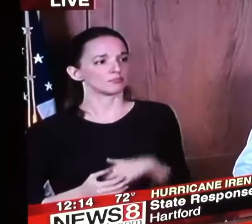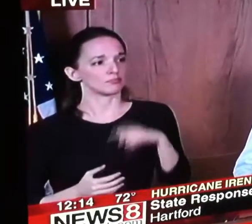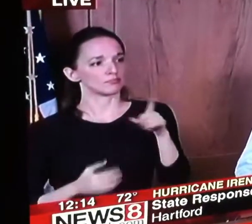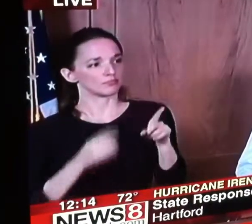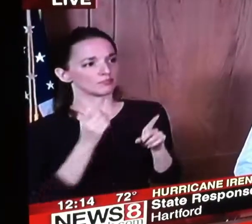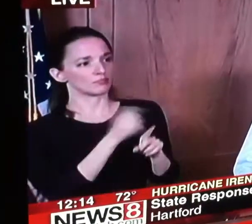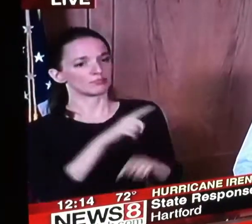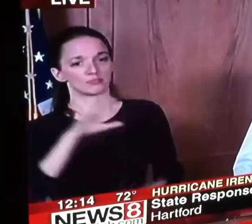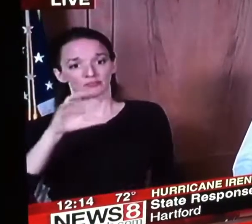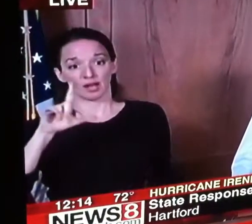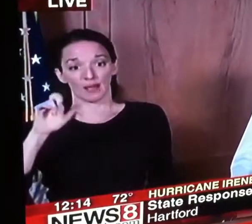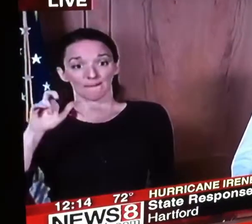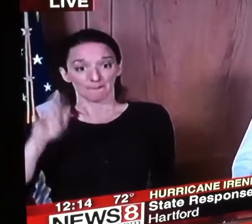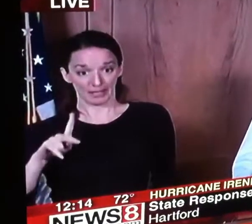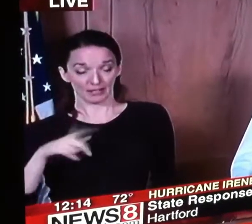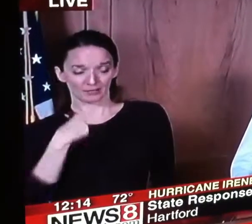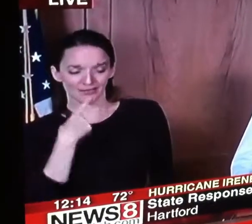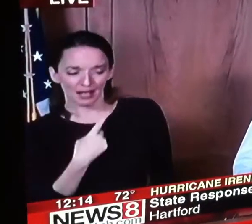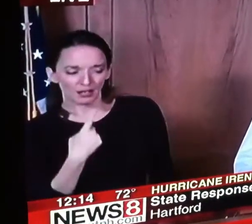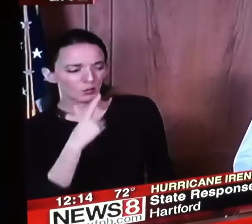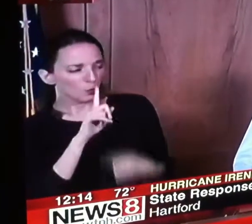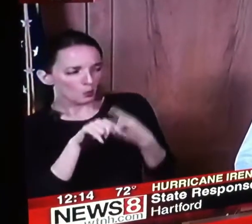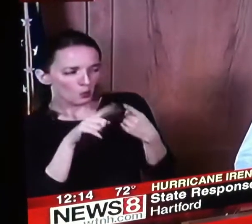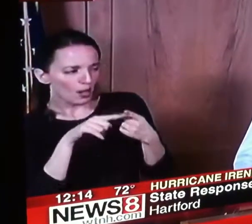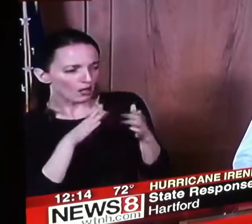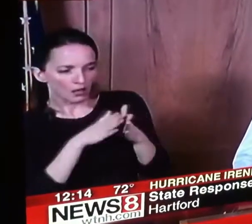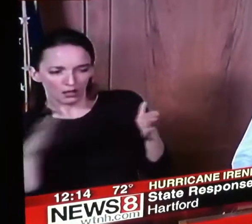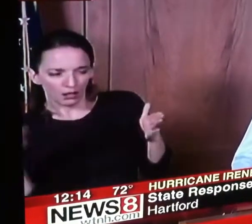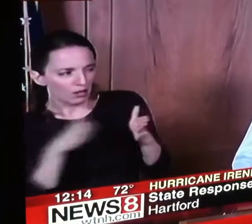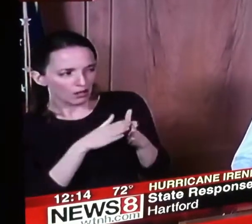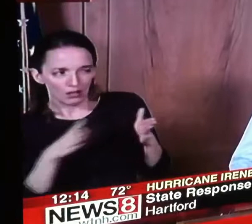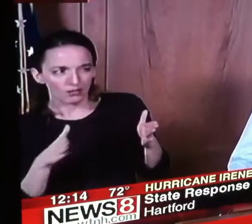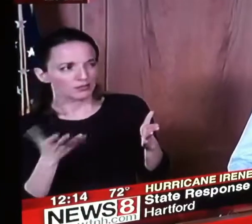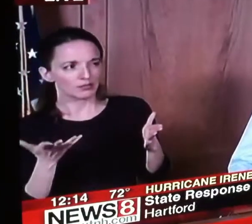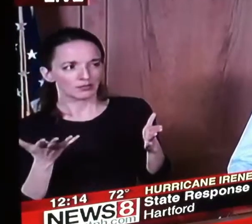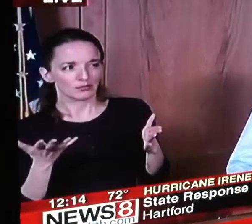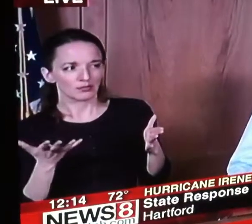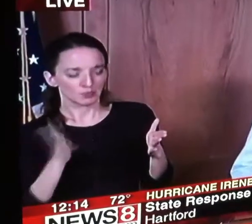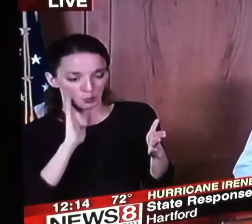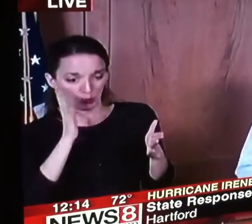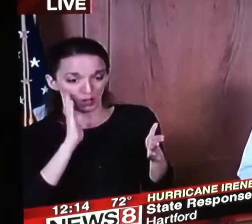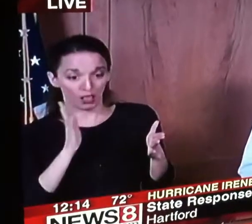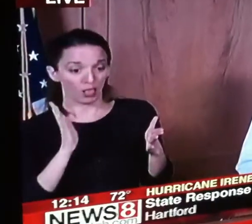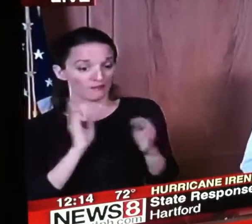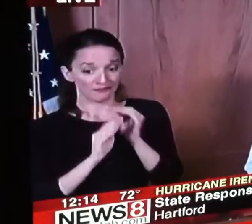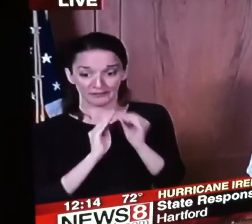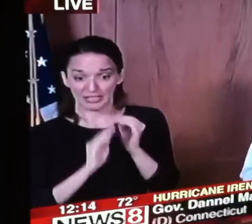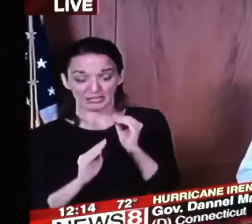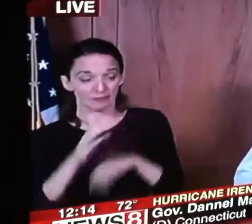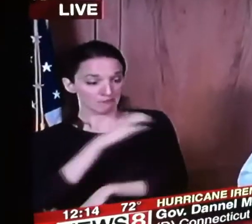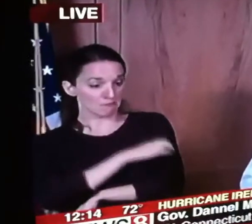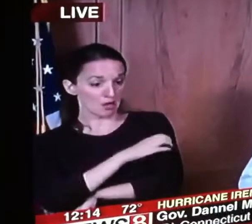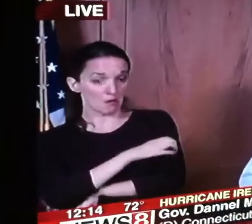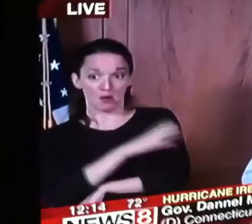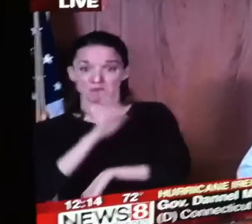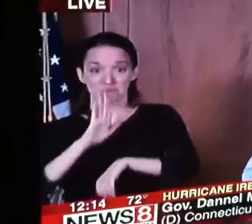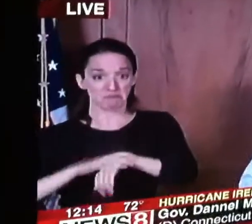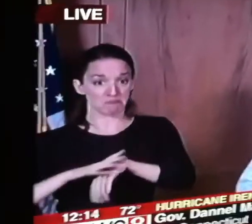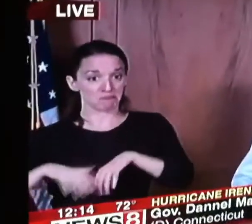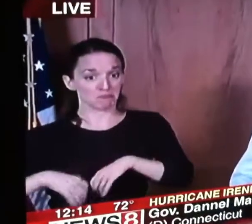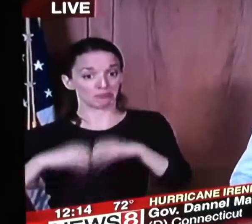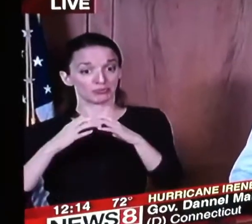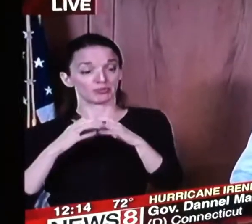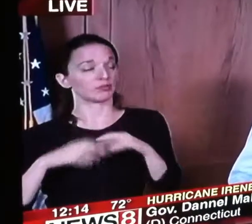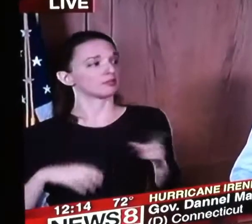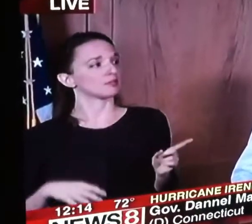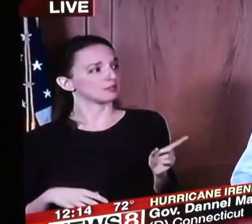you any kind of uh time frame i know it's early here uh they what are they going to do uh uh actually what they've told us